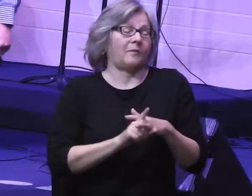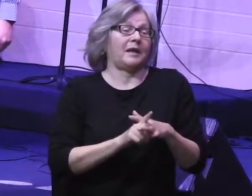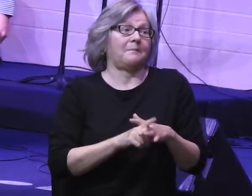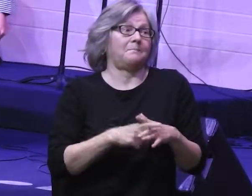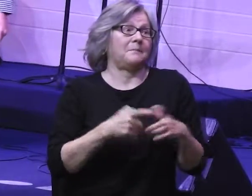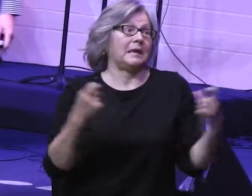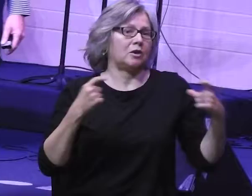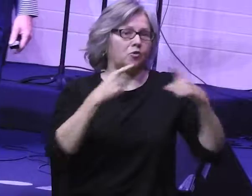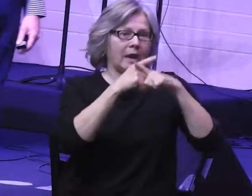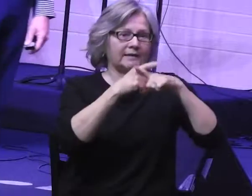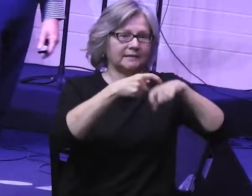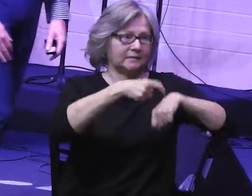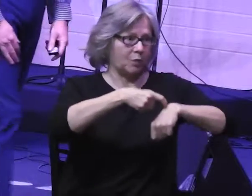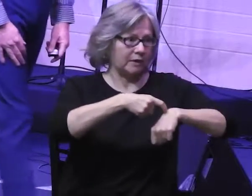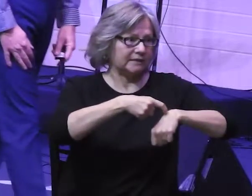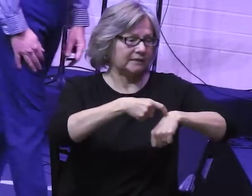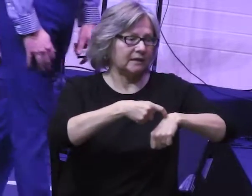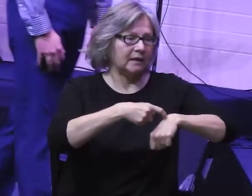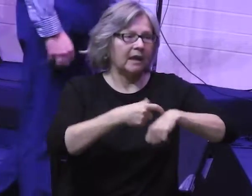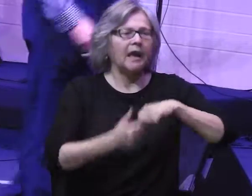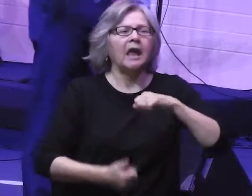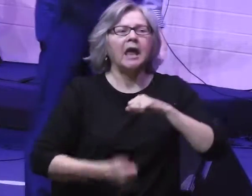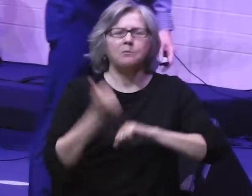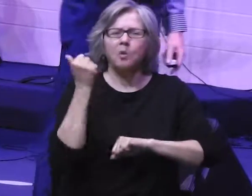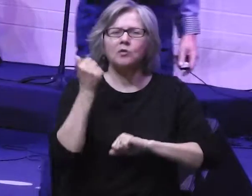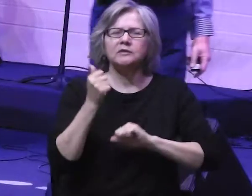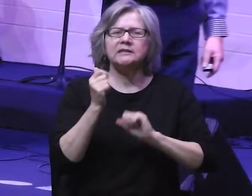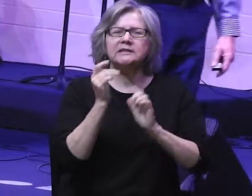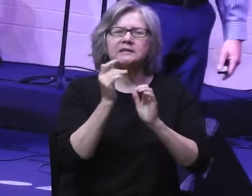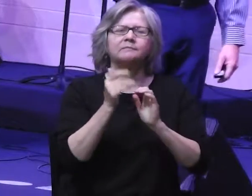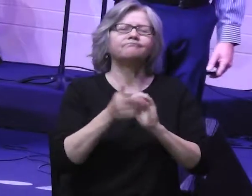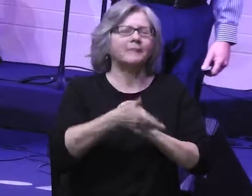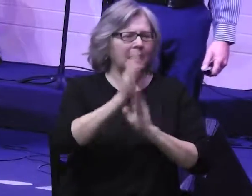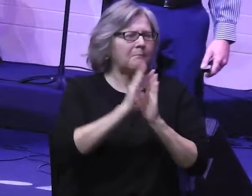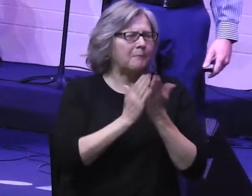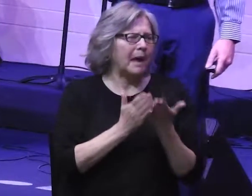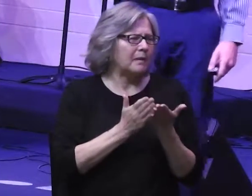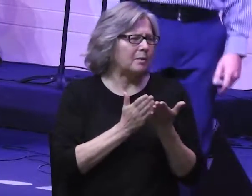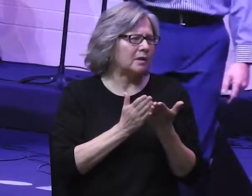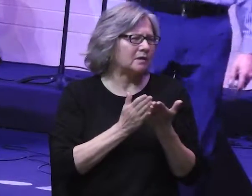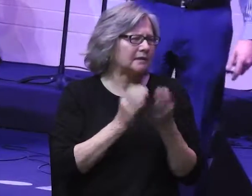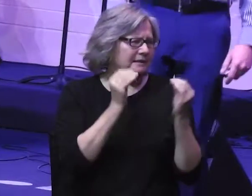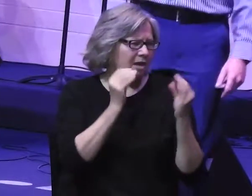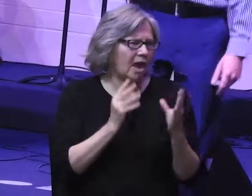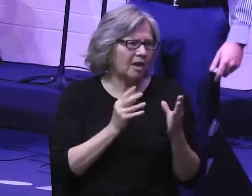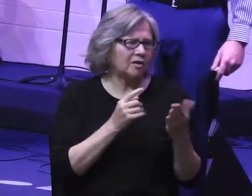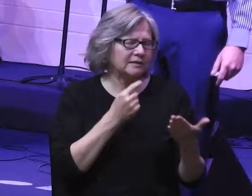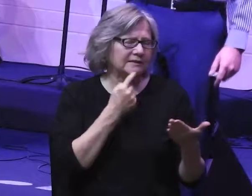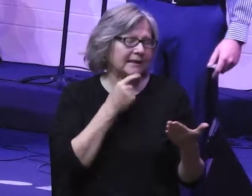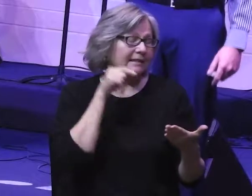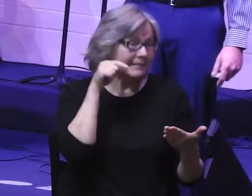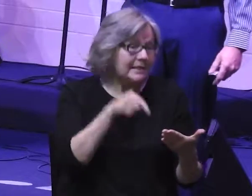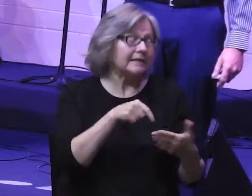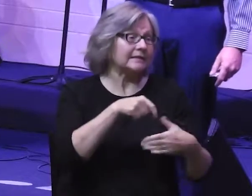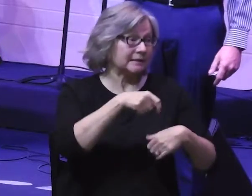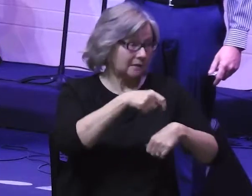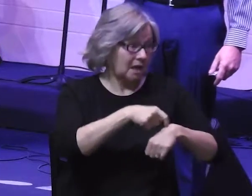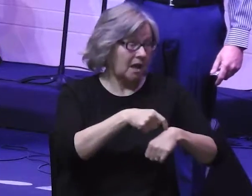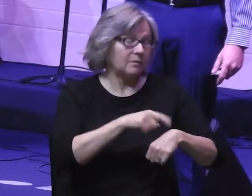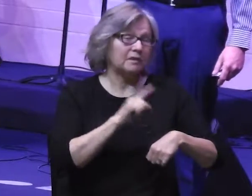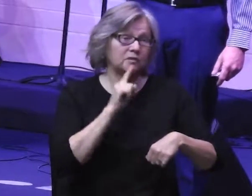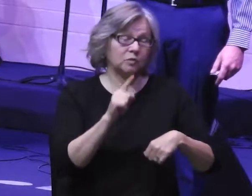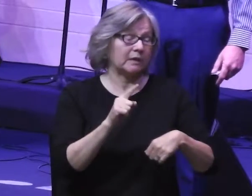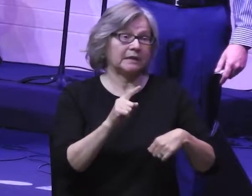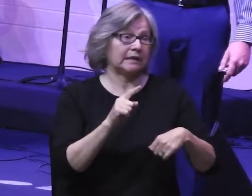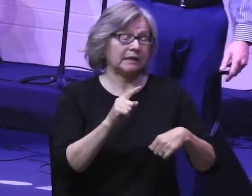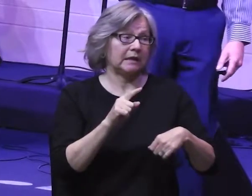point. In fact, most Bible scholars would say that this represents the most precarious moment in the whole